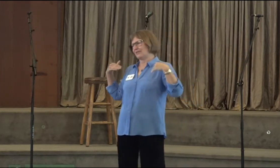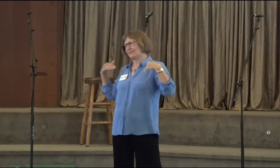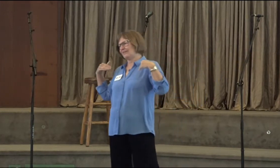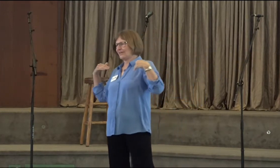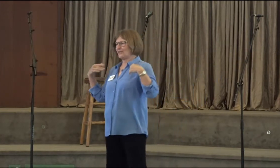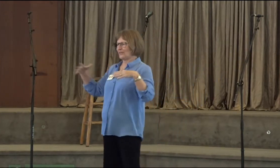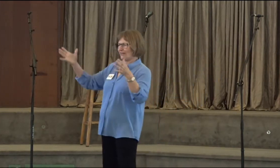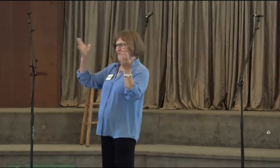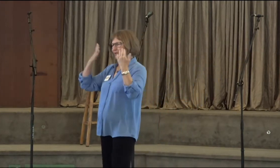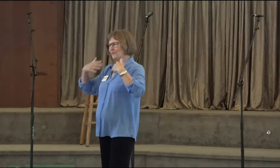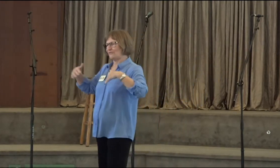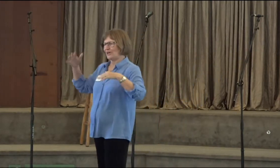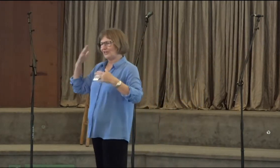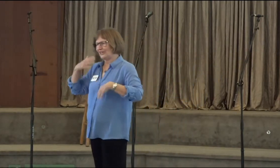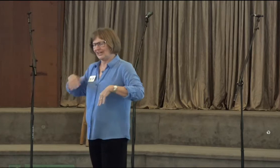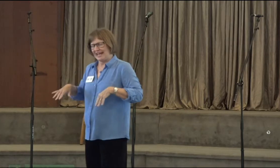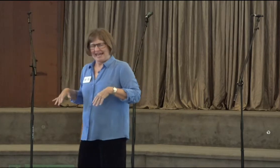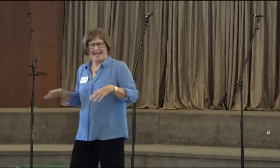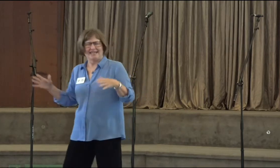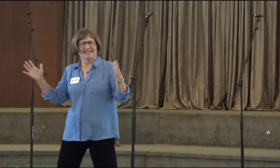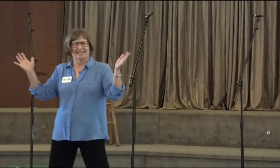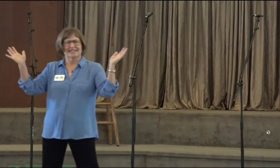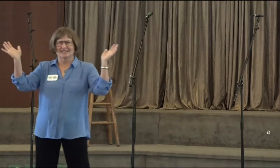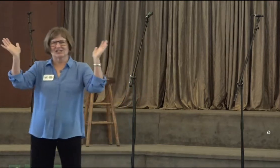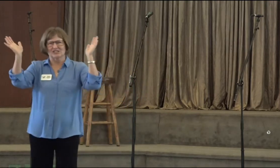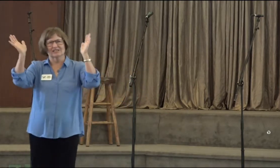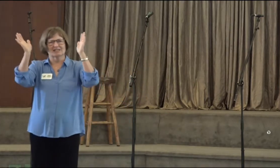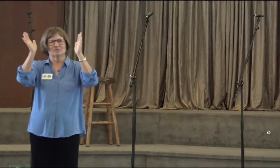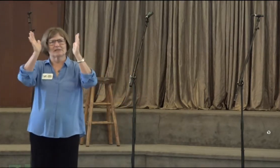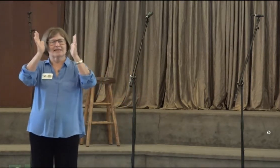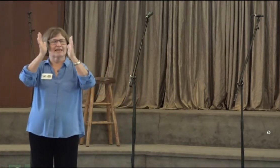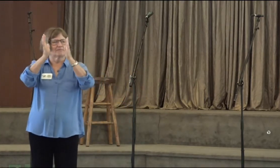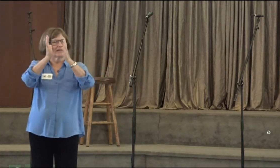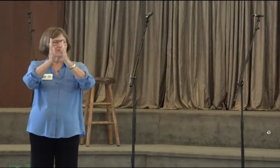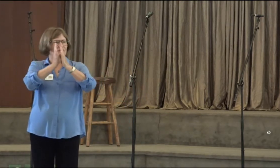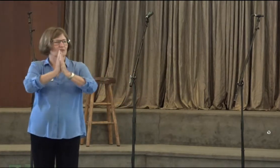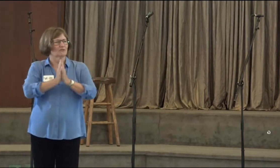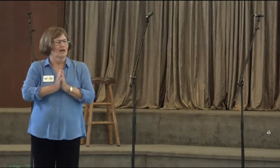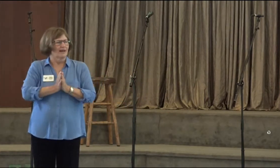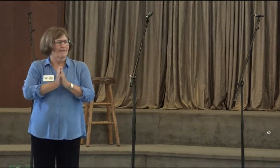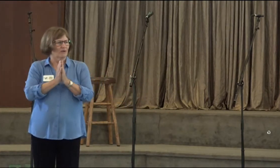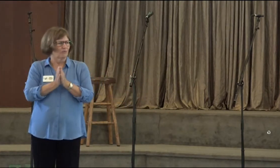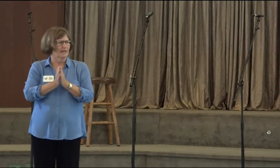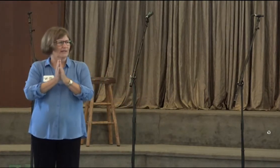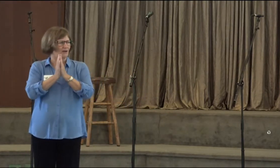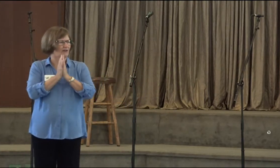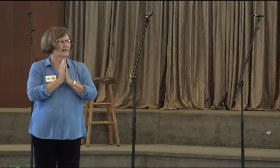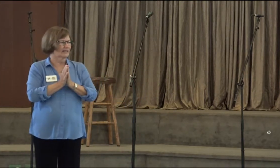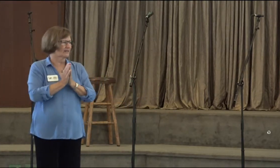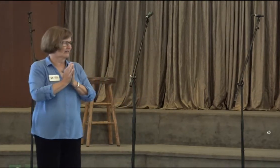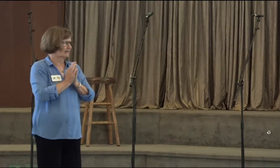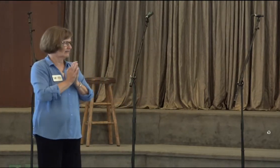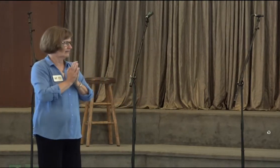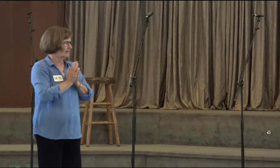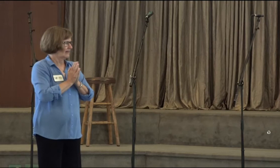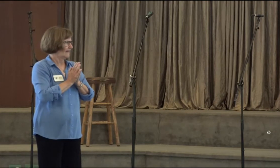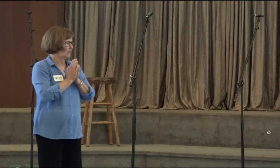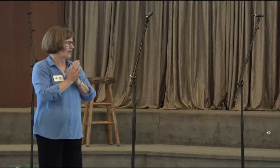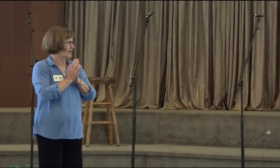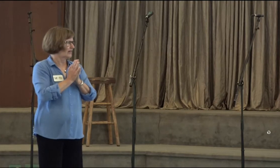the shower sometimes. I don't know, that flow of water. And it just simply came down to that we are here.